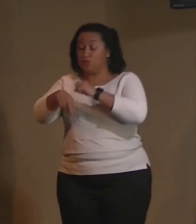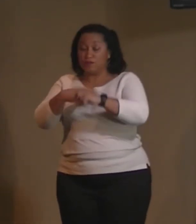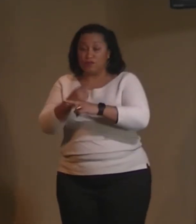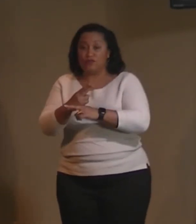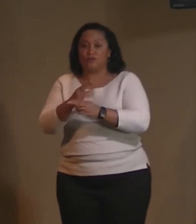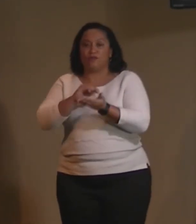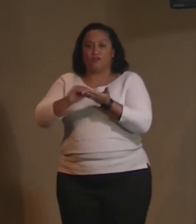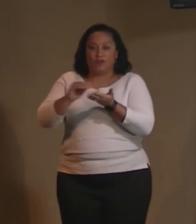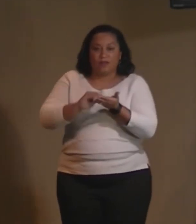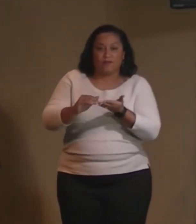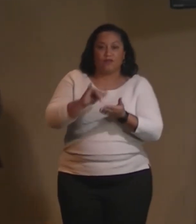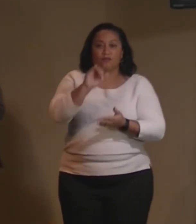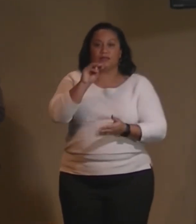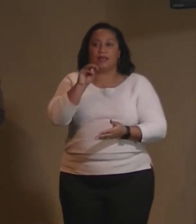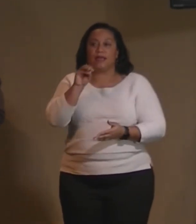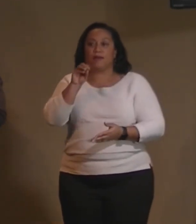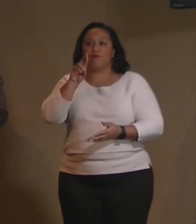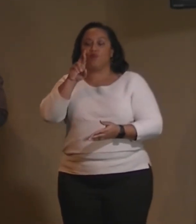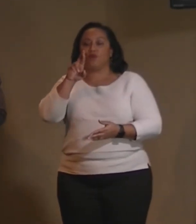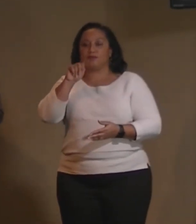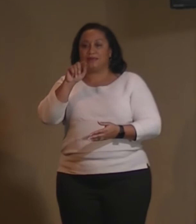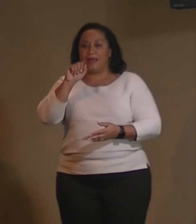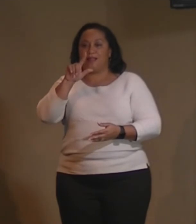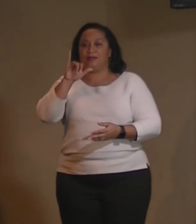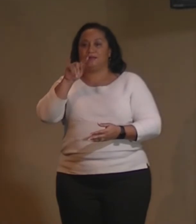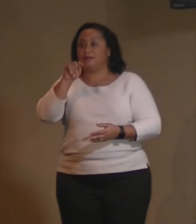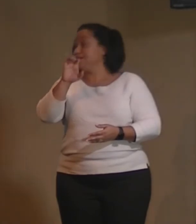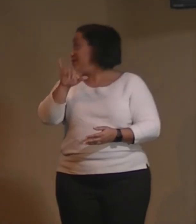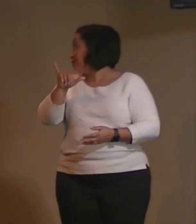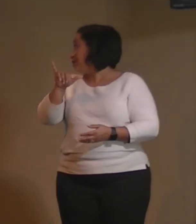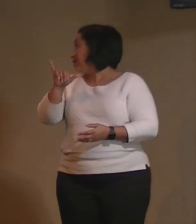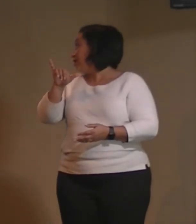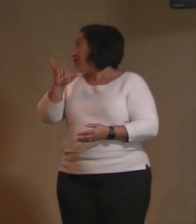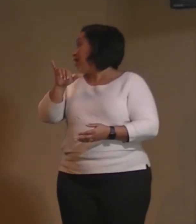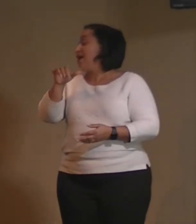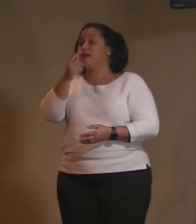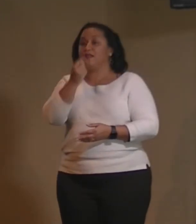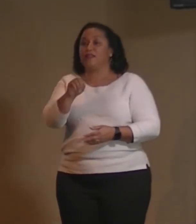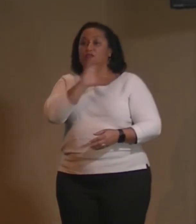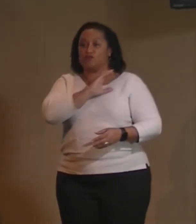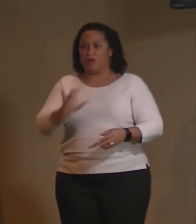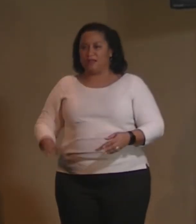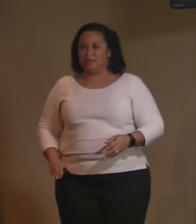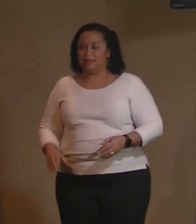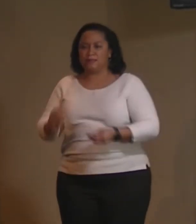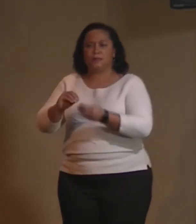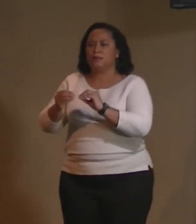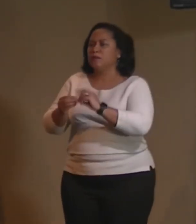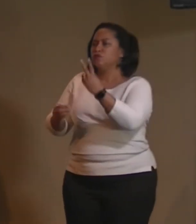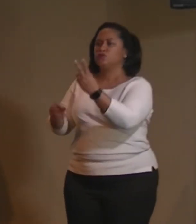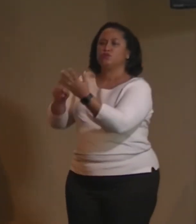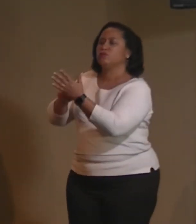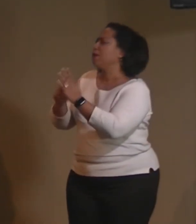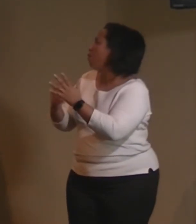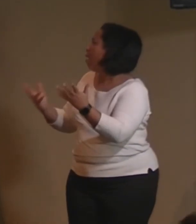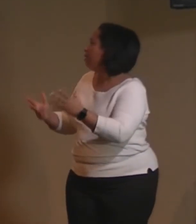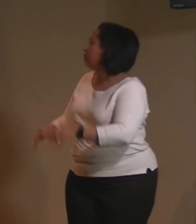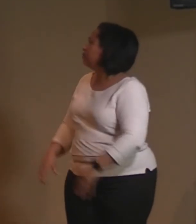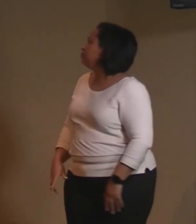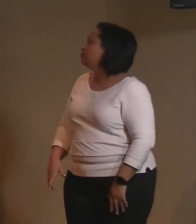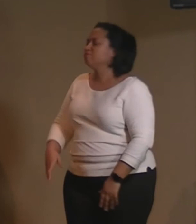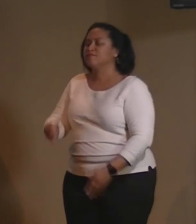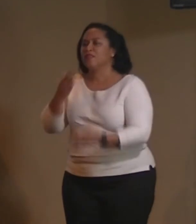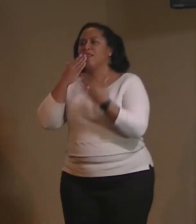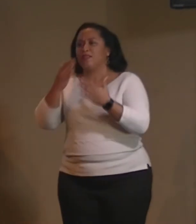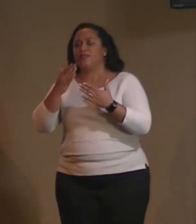forgiveness, immortality, and the Christ. Yes, Doug? What does number two mean? We're getting ready. Thank you for mentioning that, because we're getting ready to